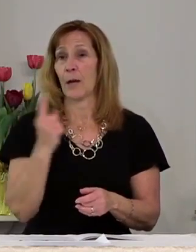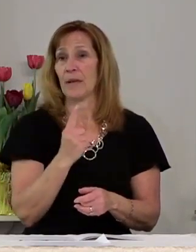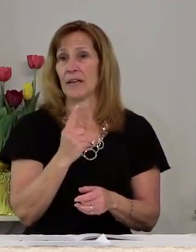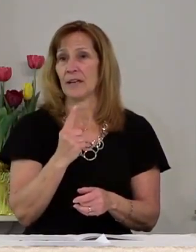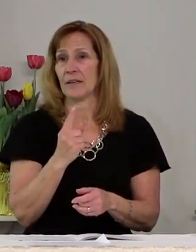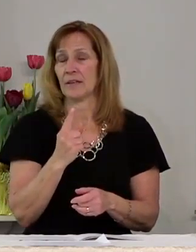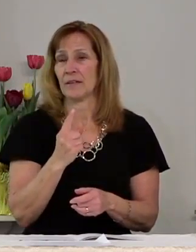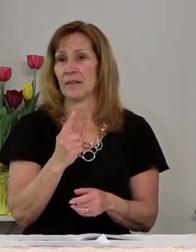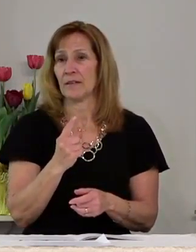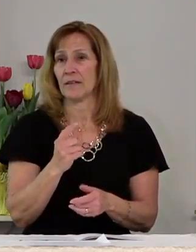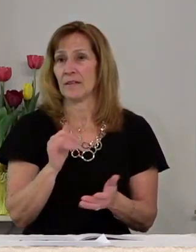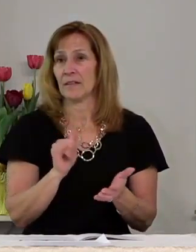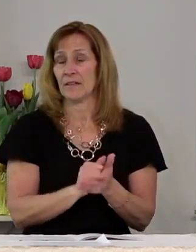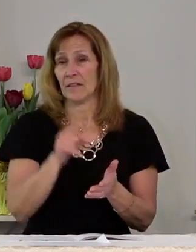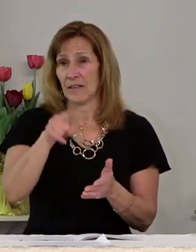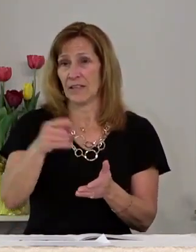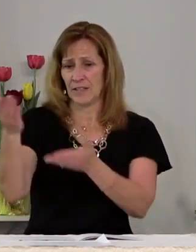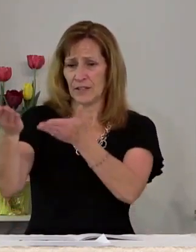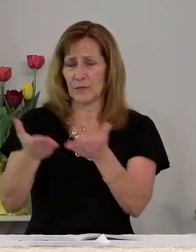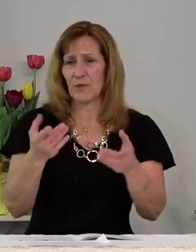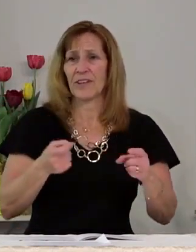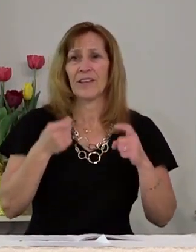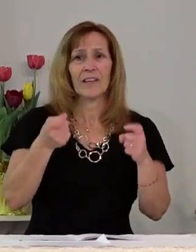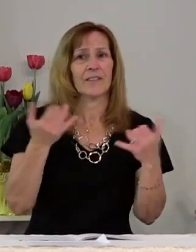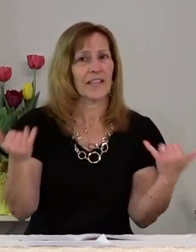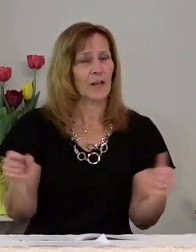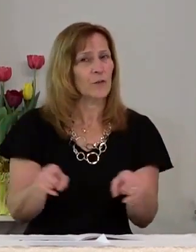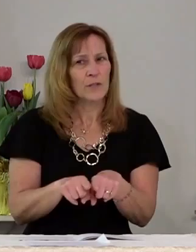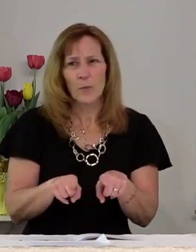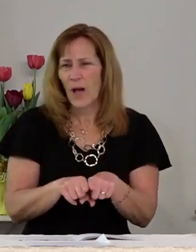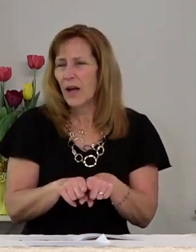oh is he in the business of bringing gifts now as well